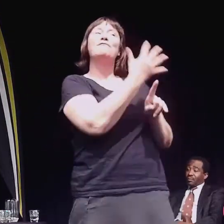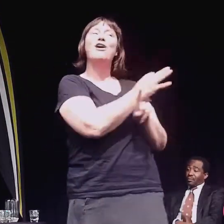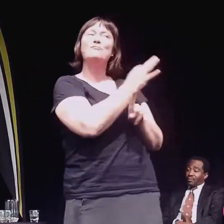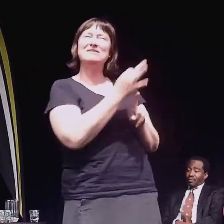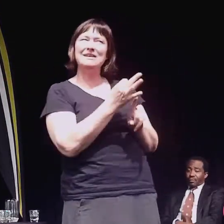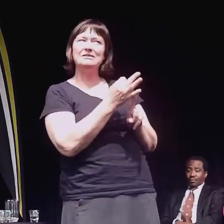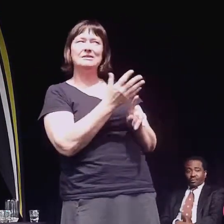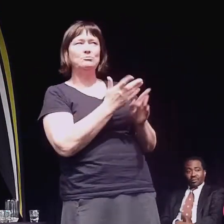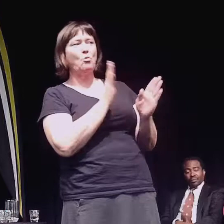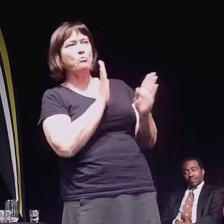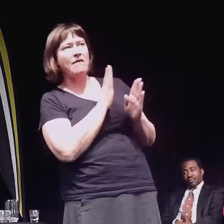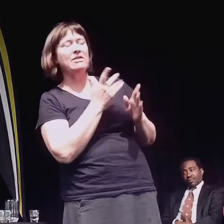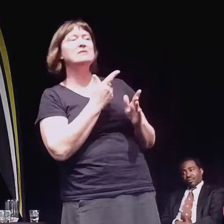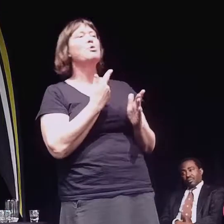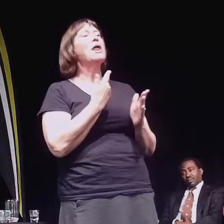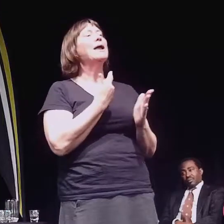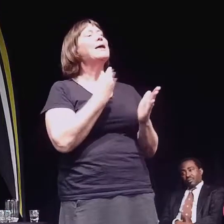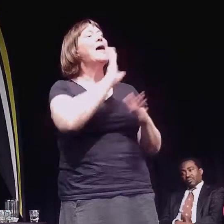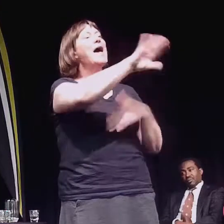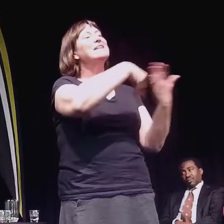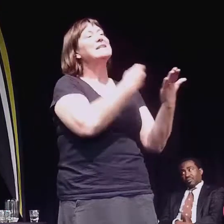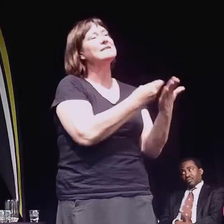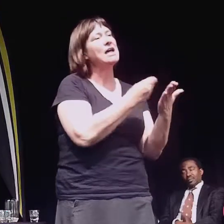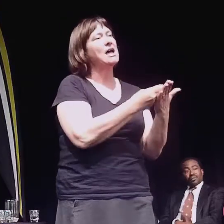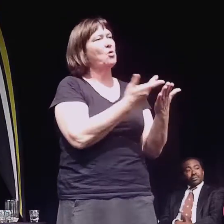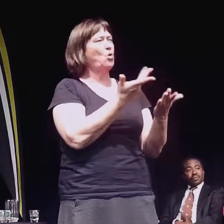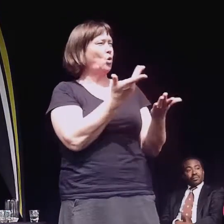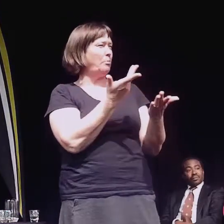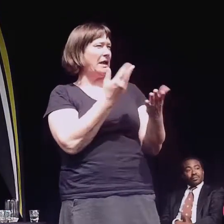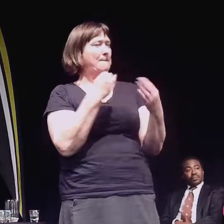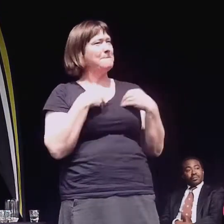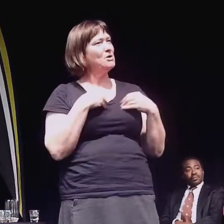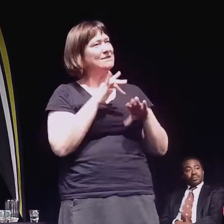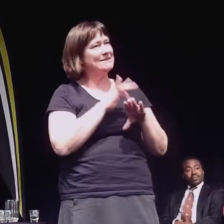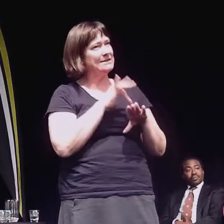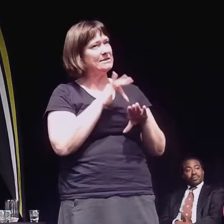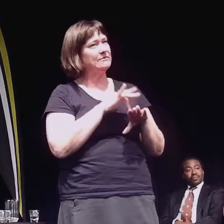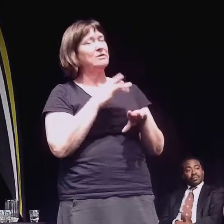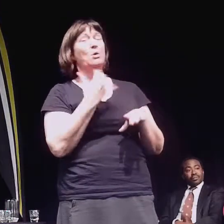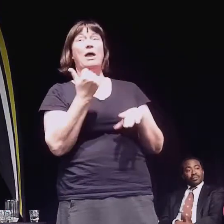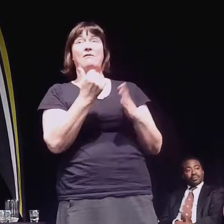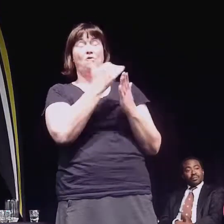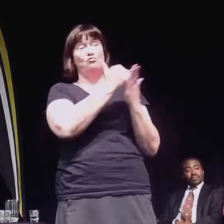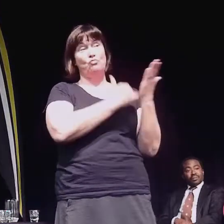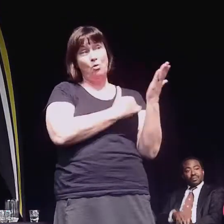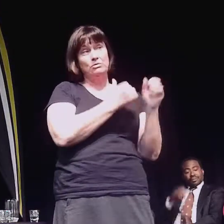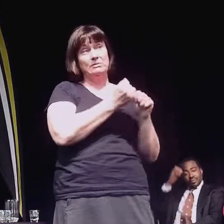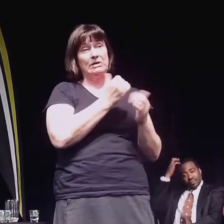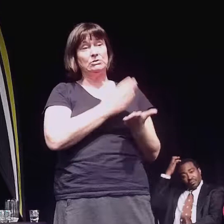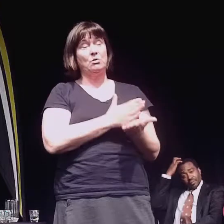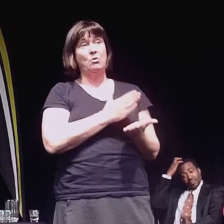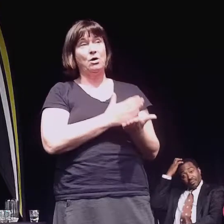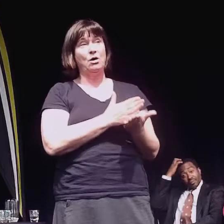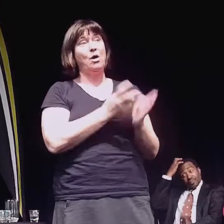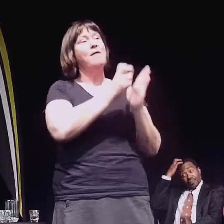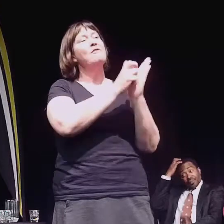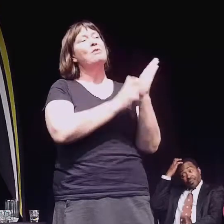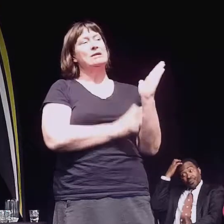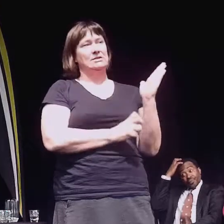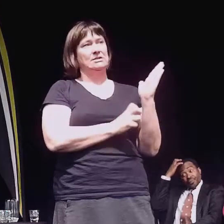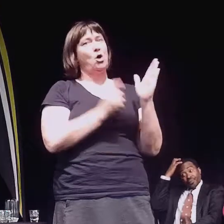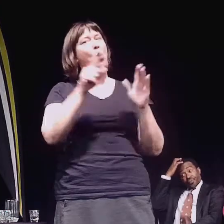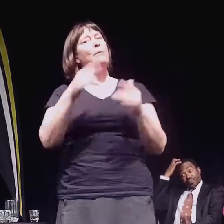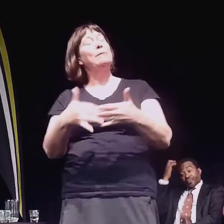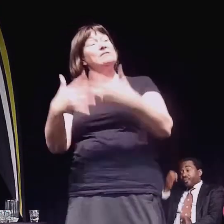tender, it's commercially sensitive, and we've put measures in place to create a register on our